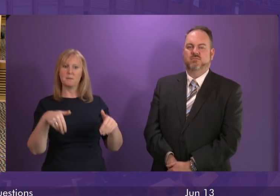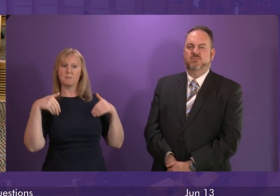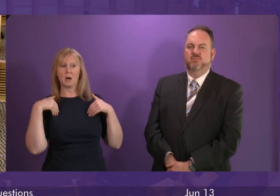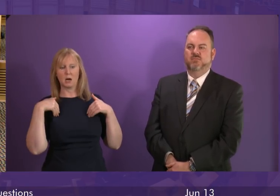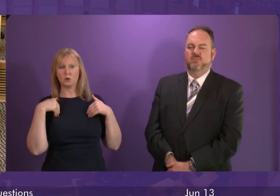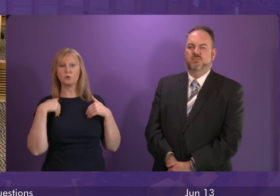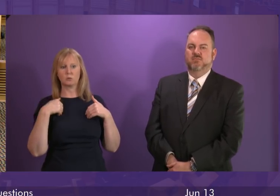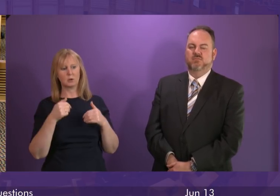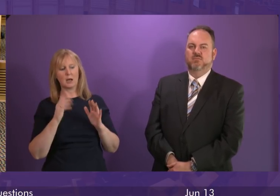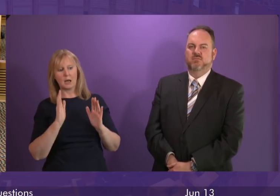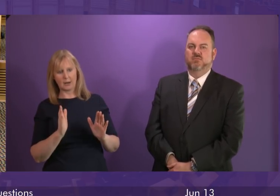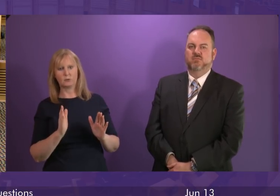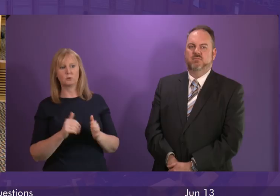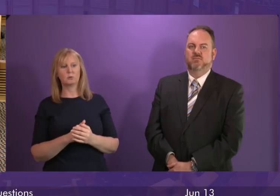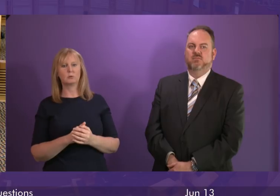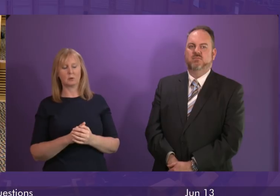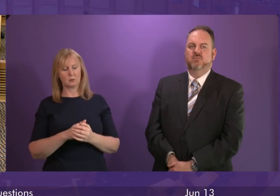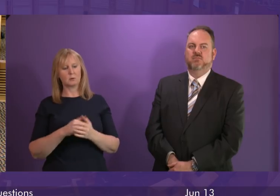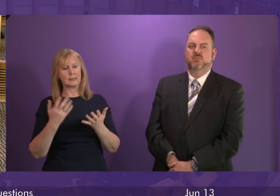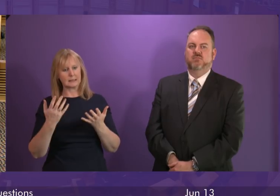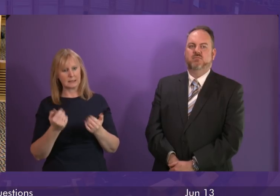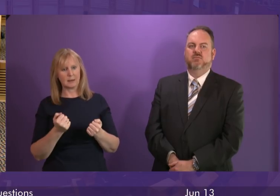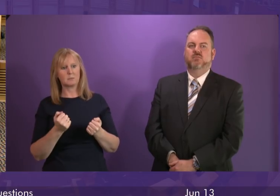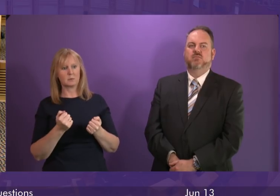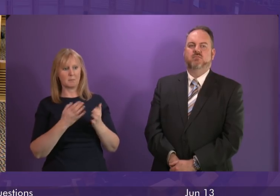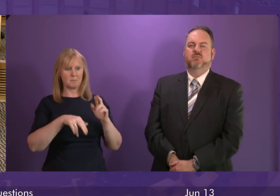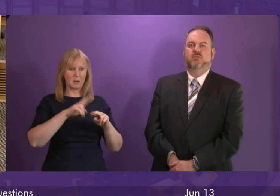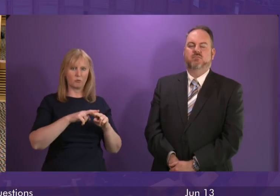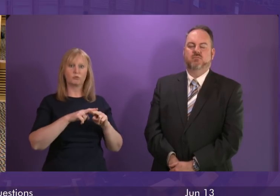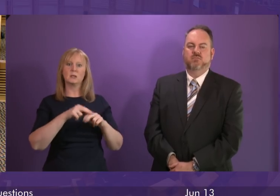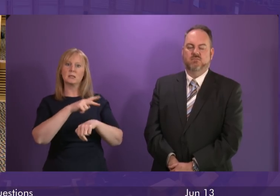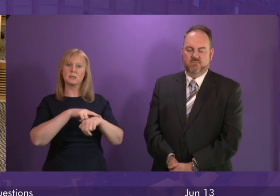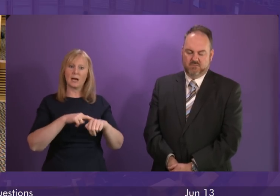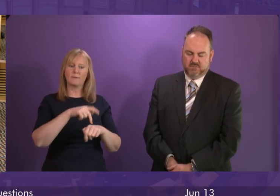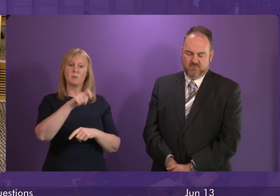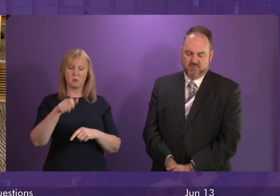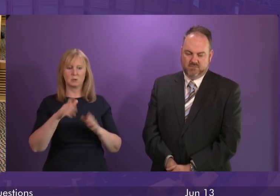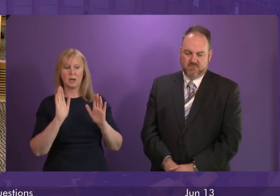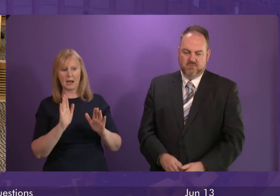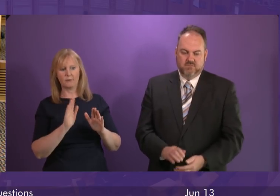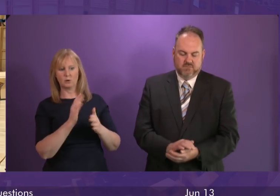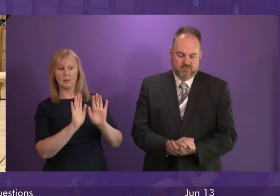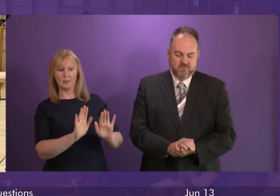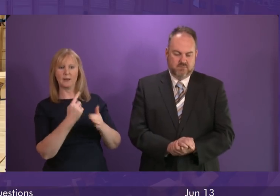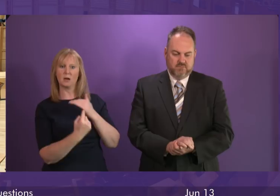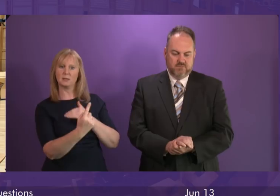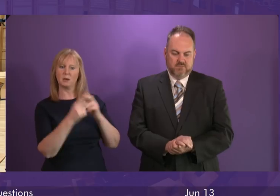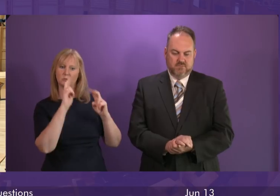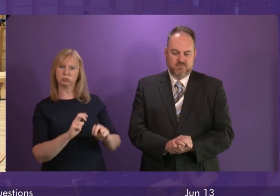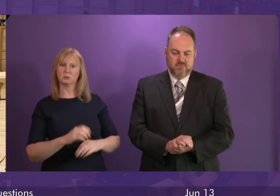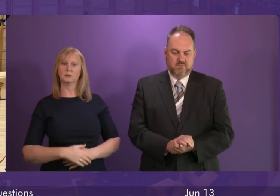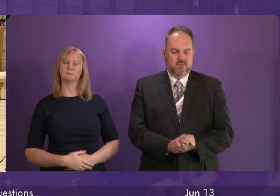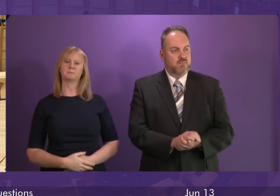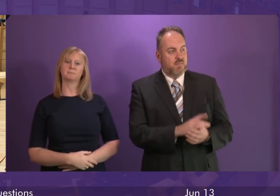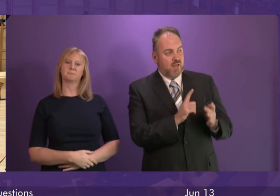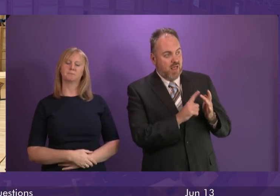independent and impartial. Nothing less will be acceptable to staff, parents and pupils and nothing less will be acceptable to the government either. Annie Wells.